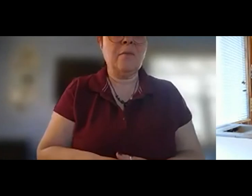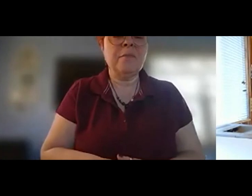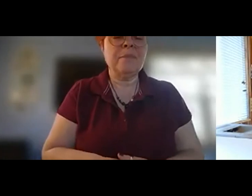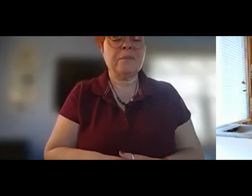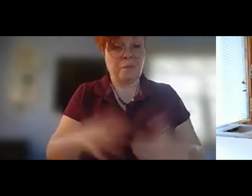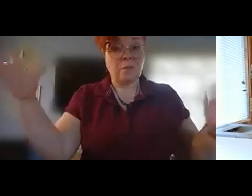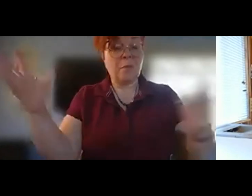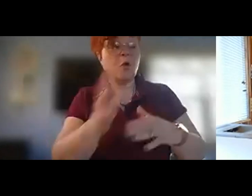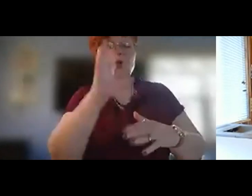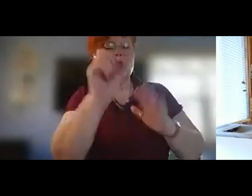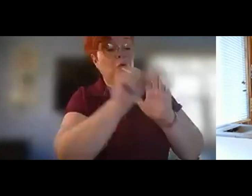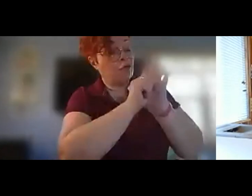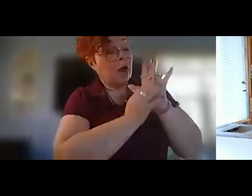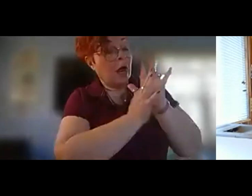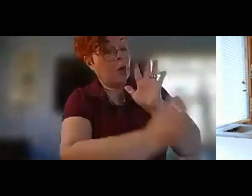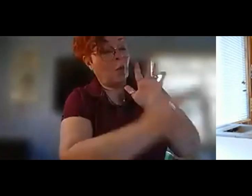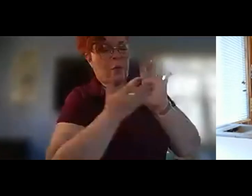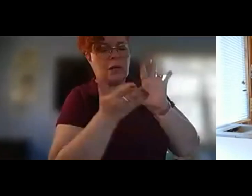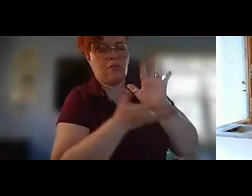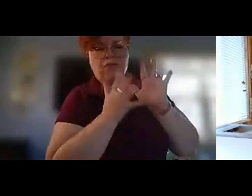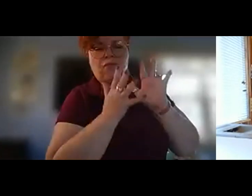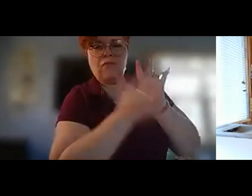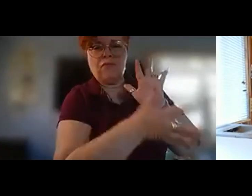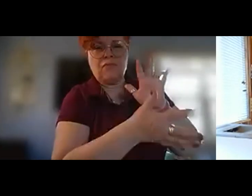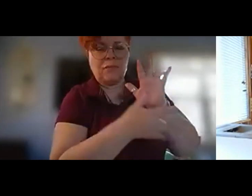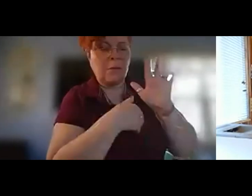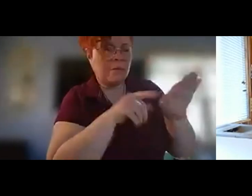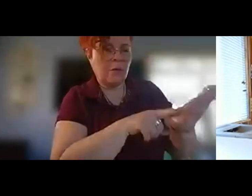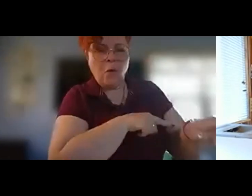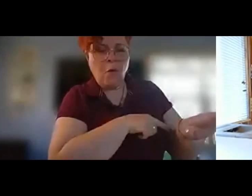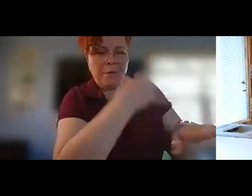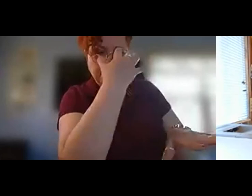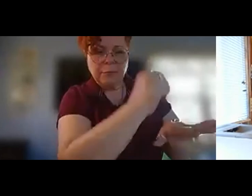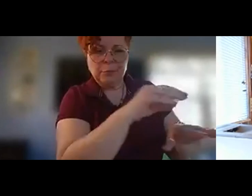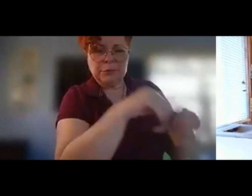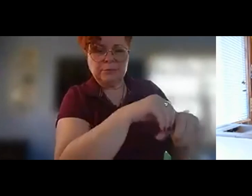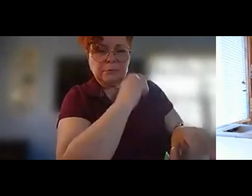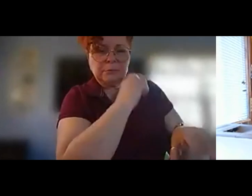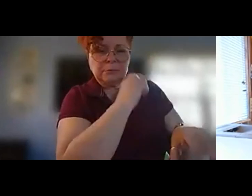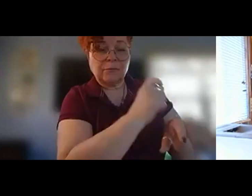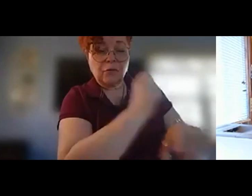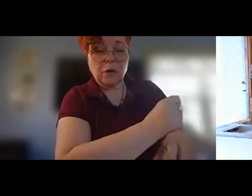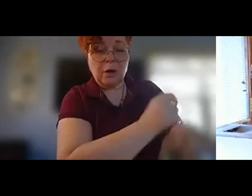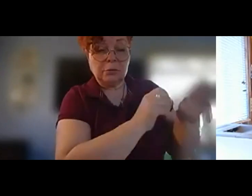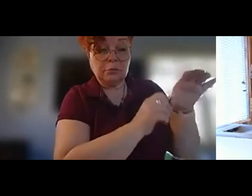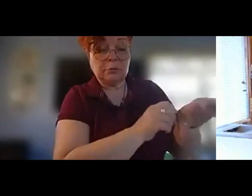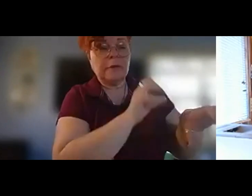leave your shadow here on the long memory of rock that you may number among the friends of the planet